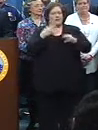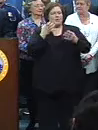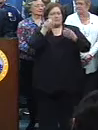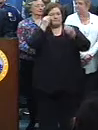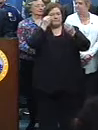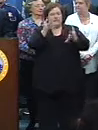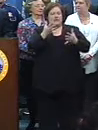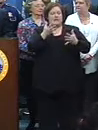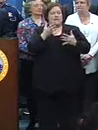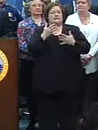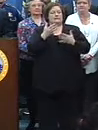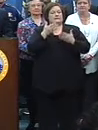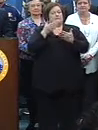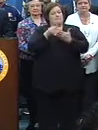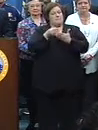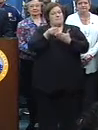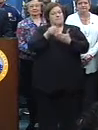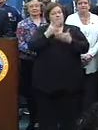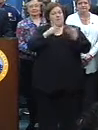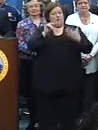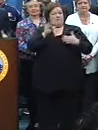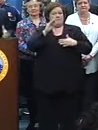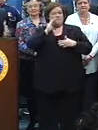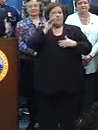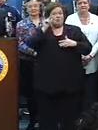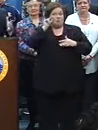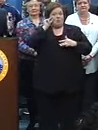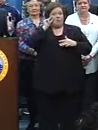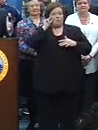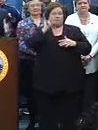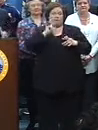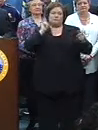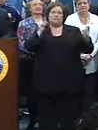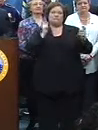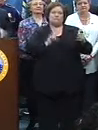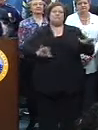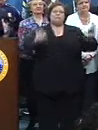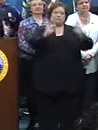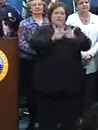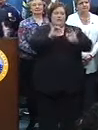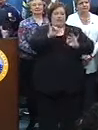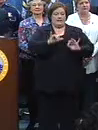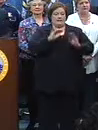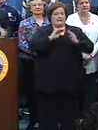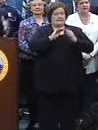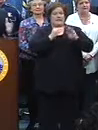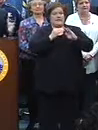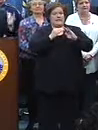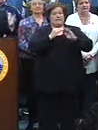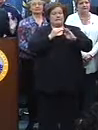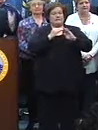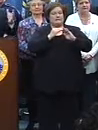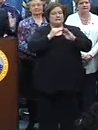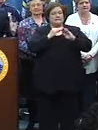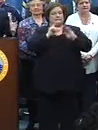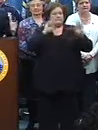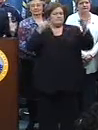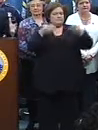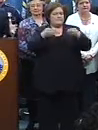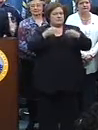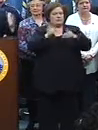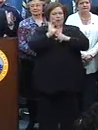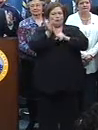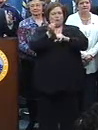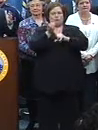the economic impact of Mardi Gras, as you know, is huge. This city is in the business of sports and cultural entertainment.